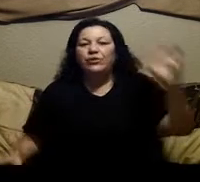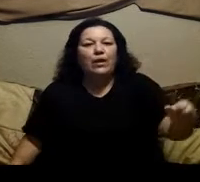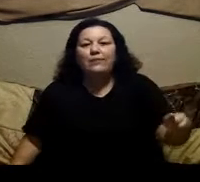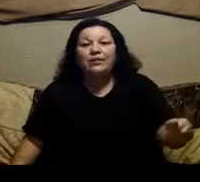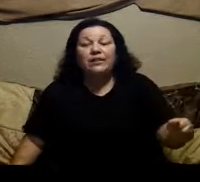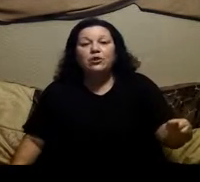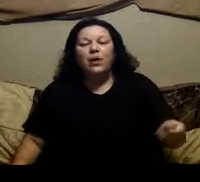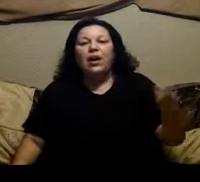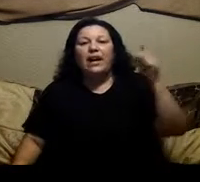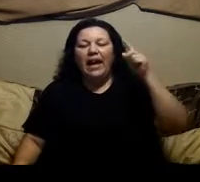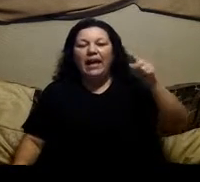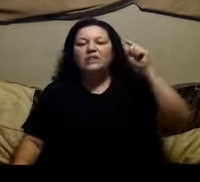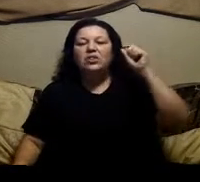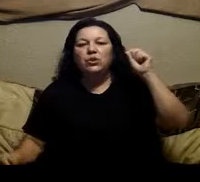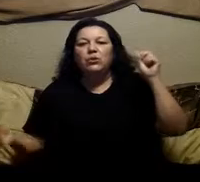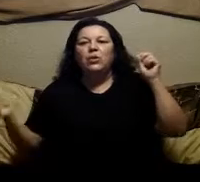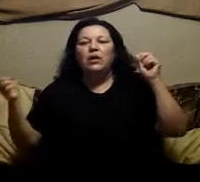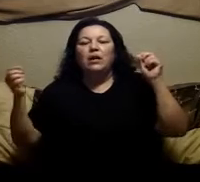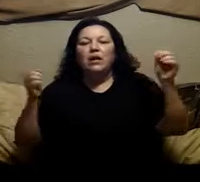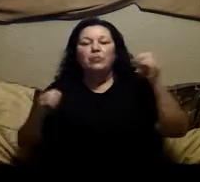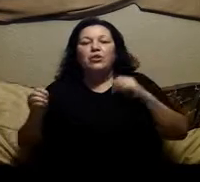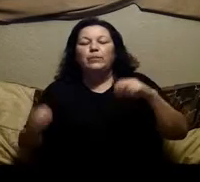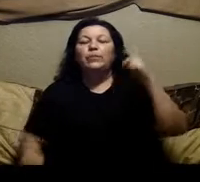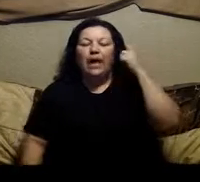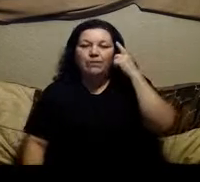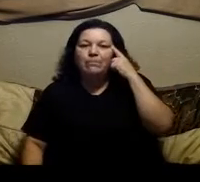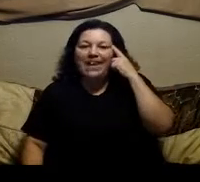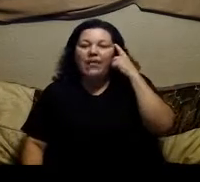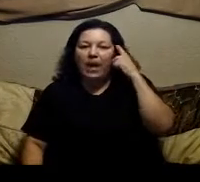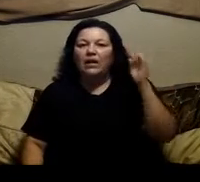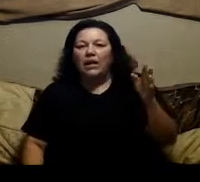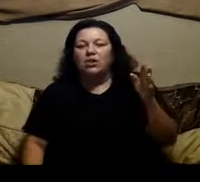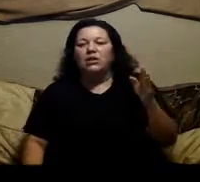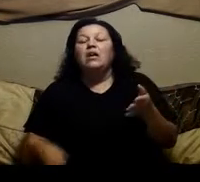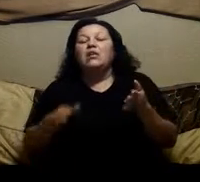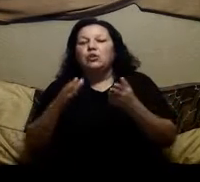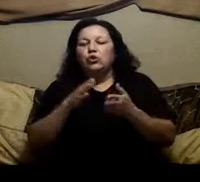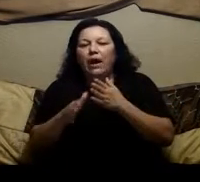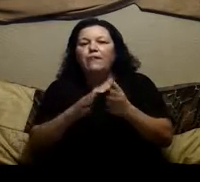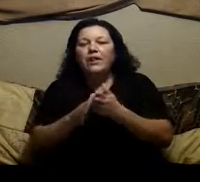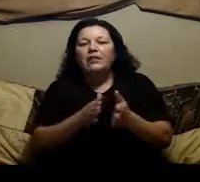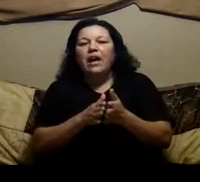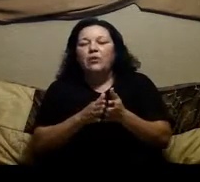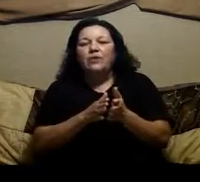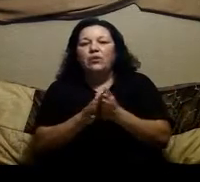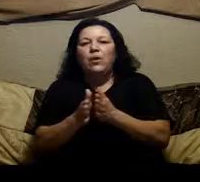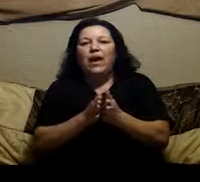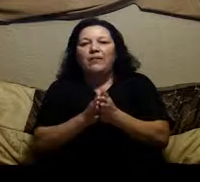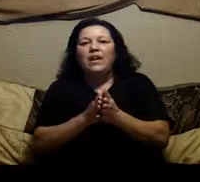go straight for the snickers bar and i had to come to terms with that and make that connection so try to figure out if you have